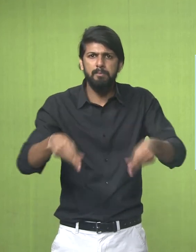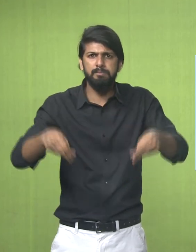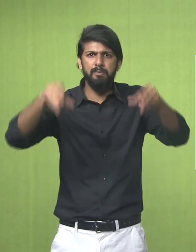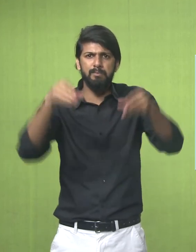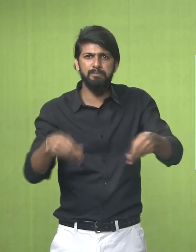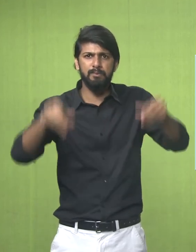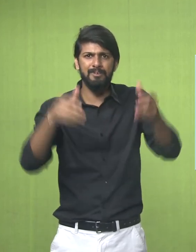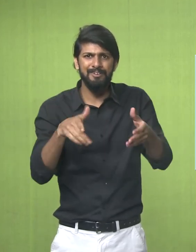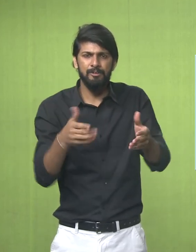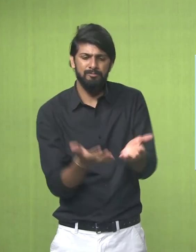medium is clay